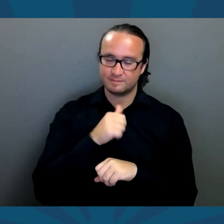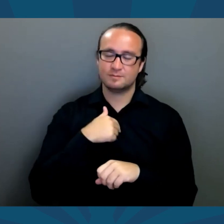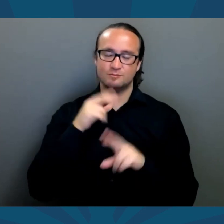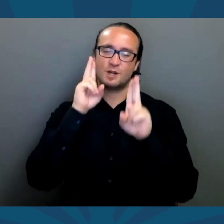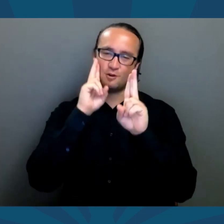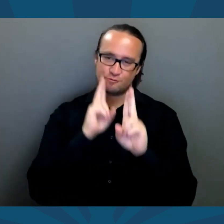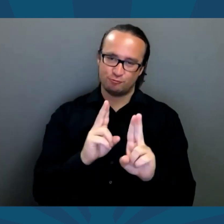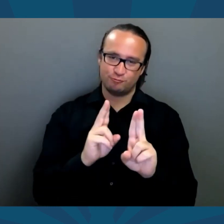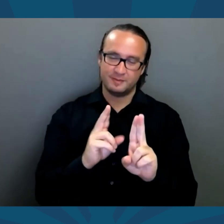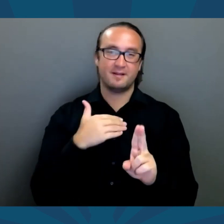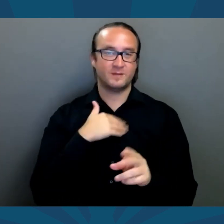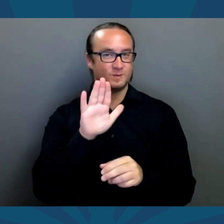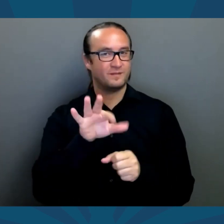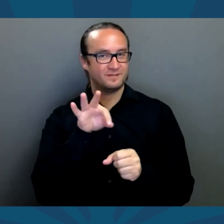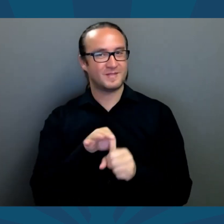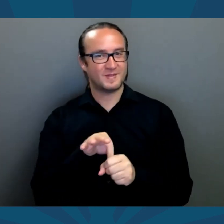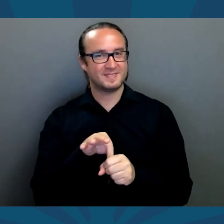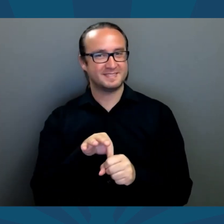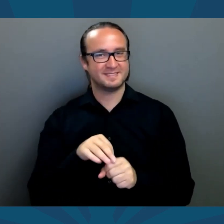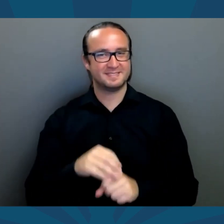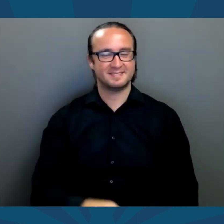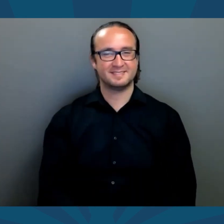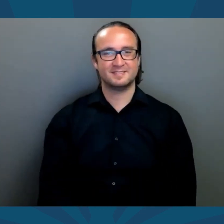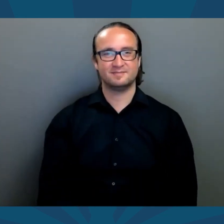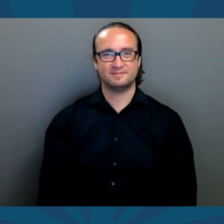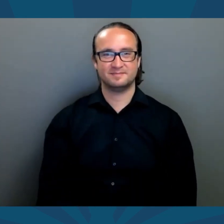And I would be honored to have your vote.